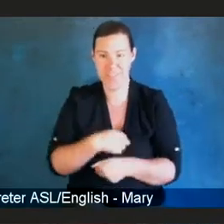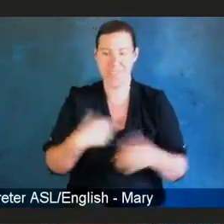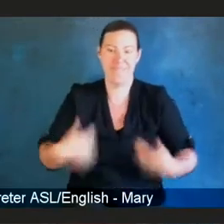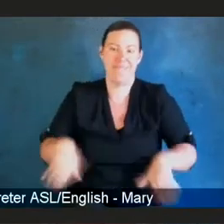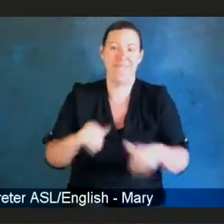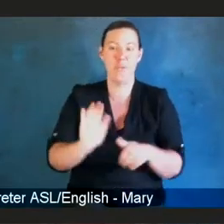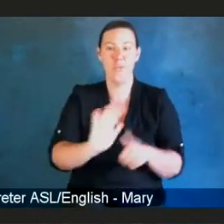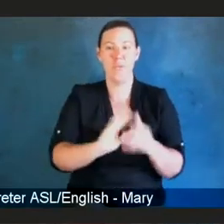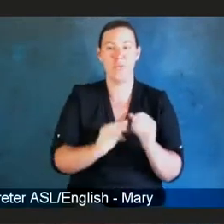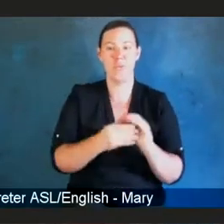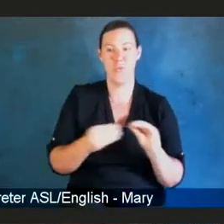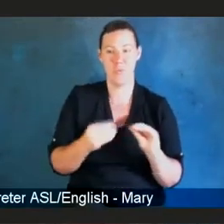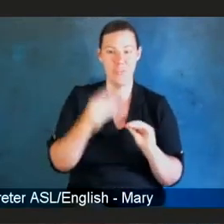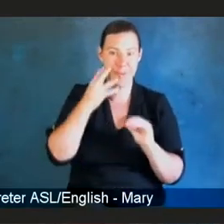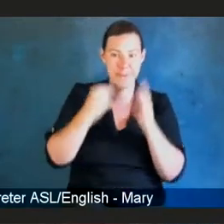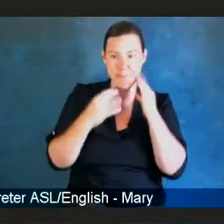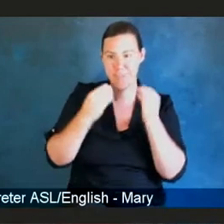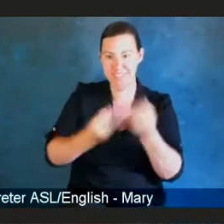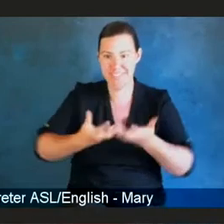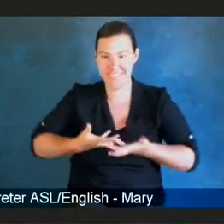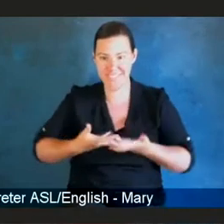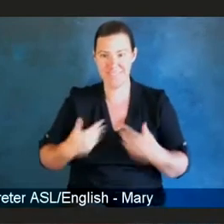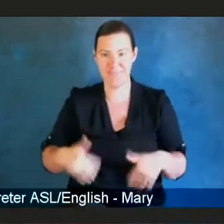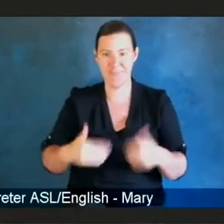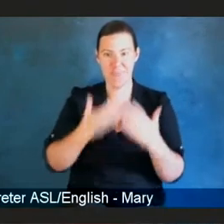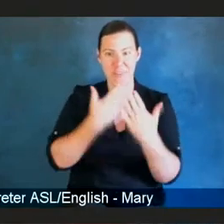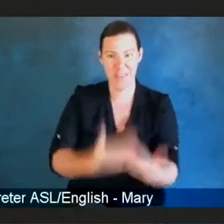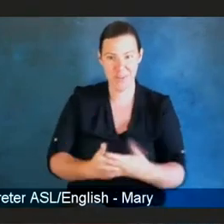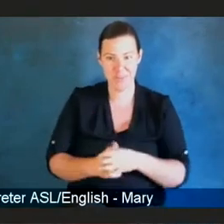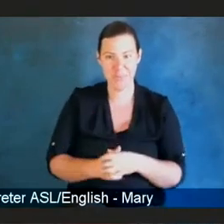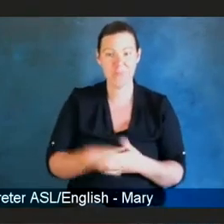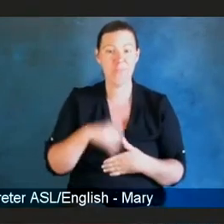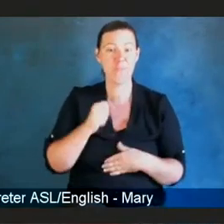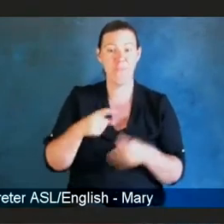mean to be a long-term survivor? Bill?